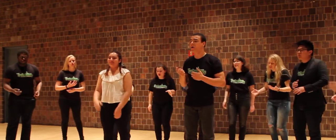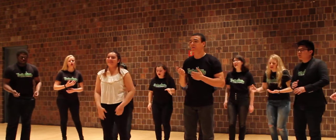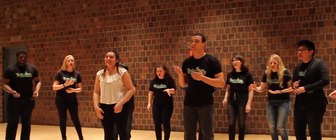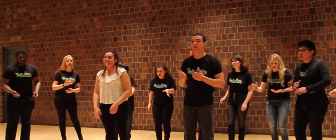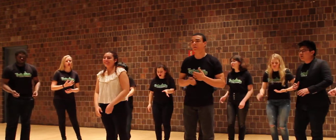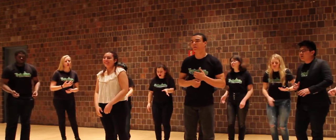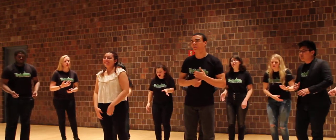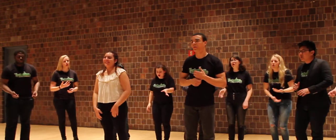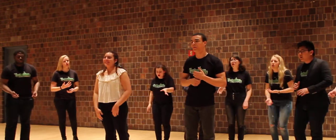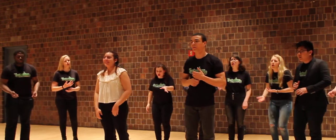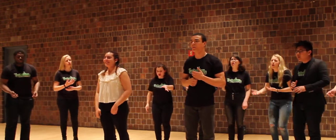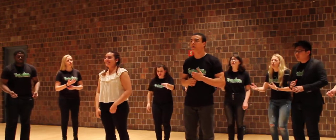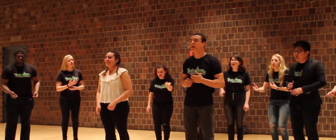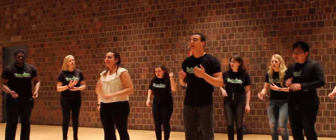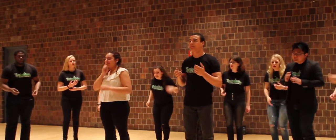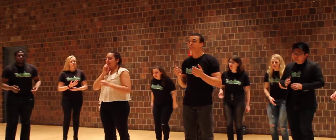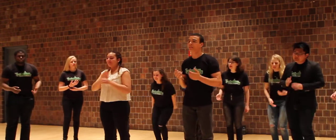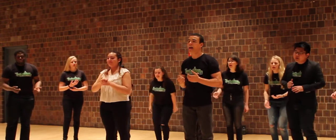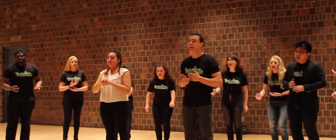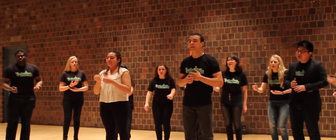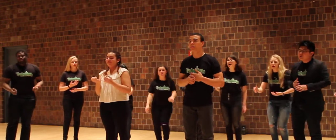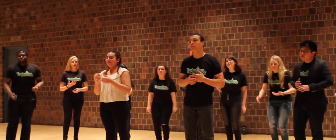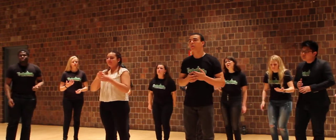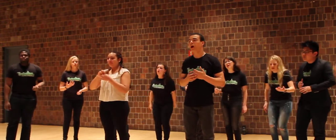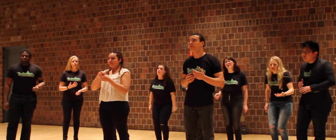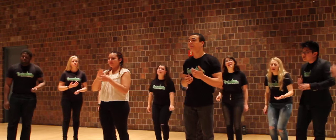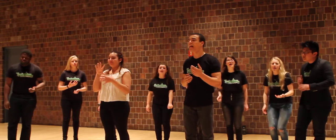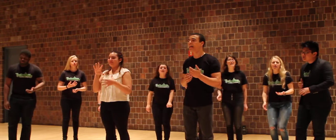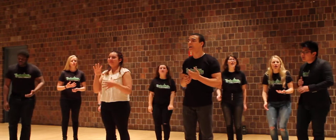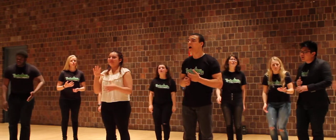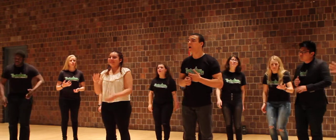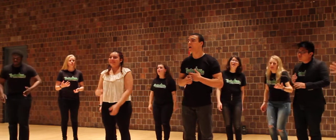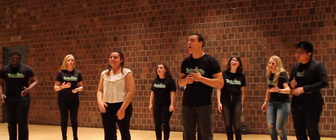Just don't Just say you won't let go